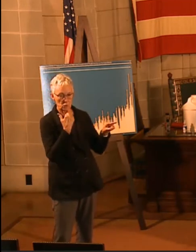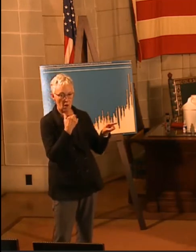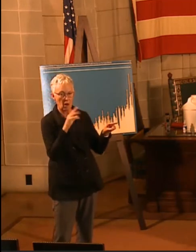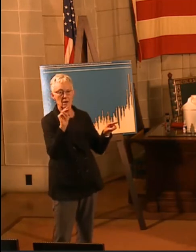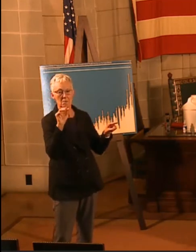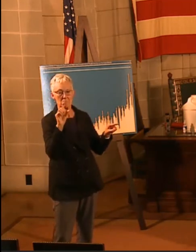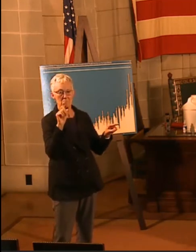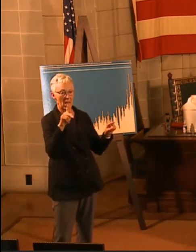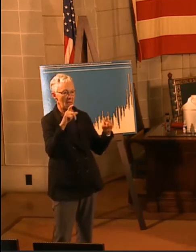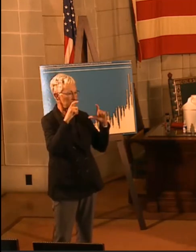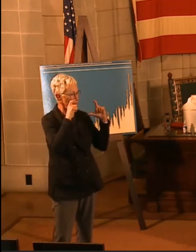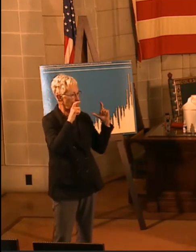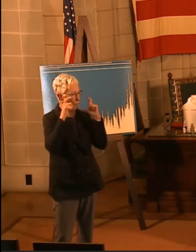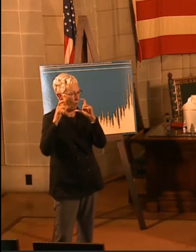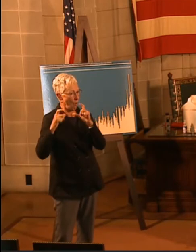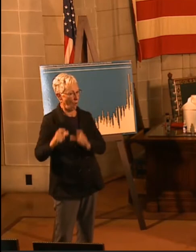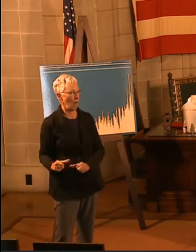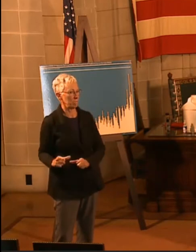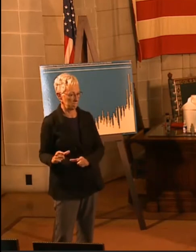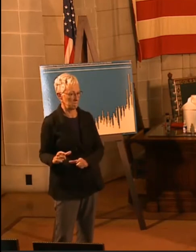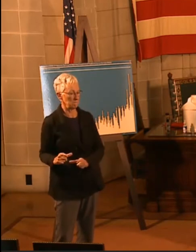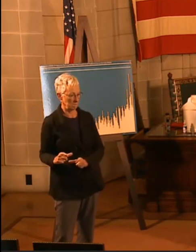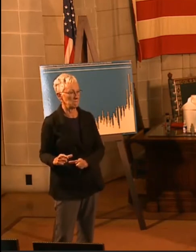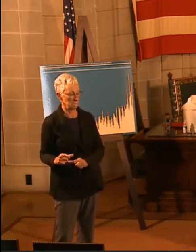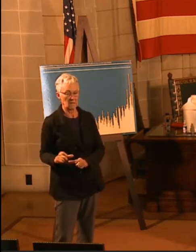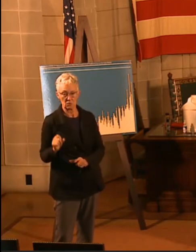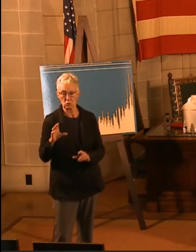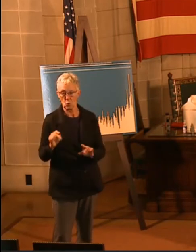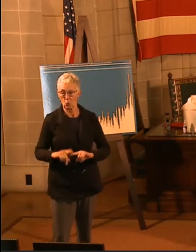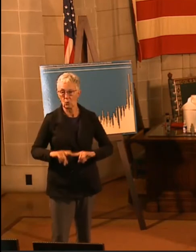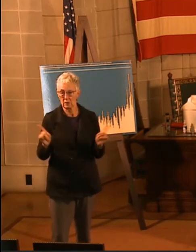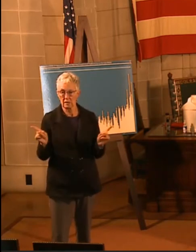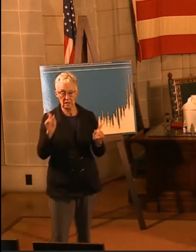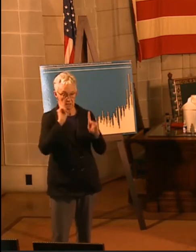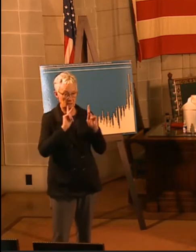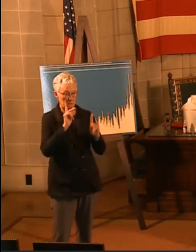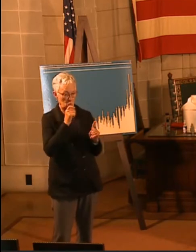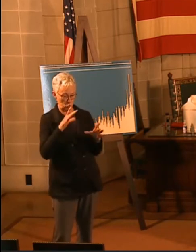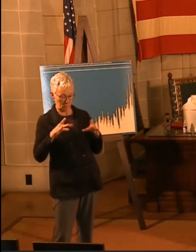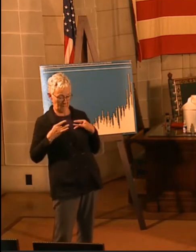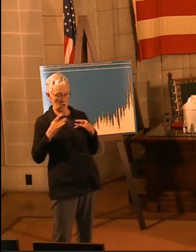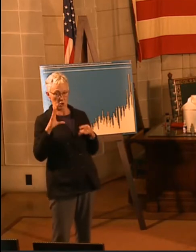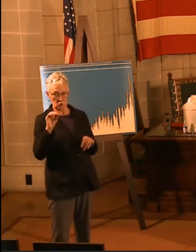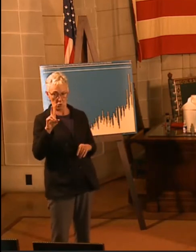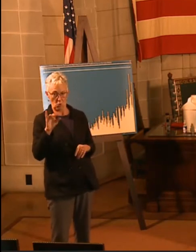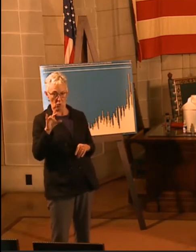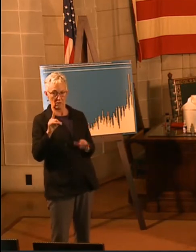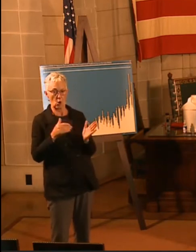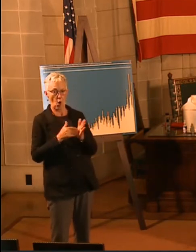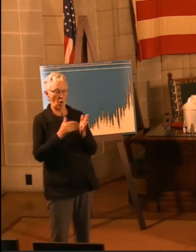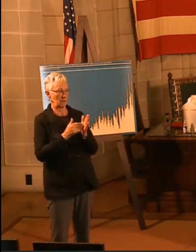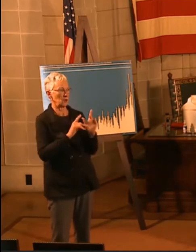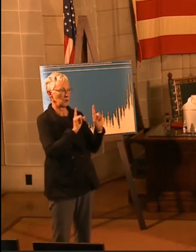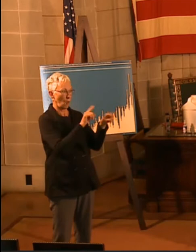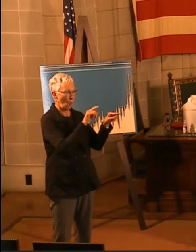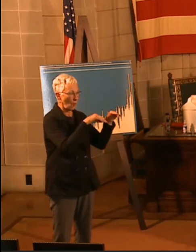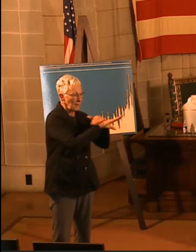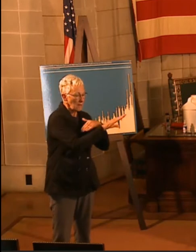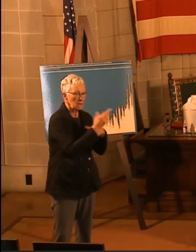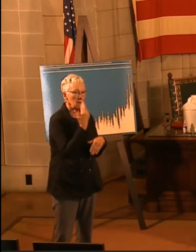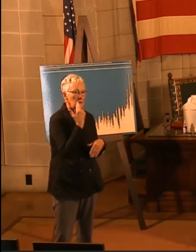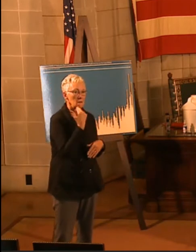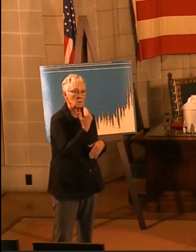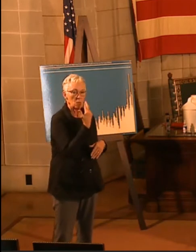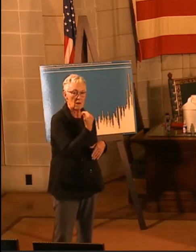difference between the people who got COVID and those who didn't was that people who got COVID frequently went to restaurants and took off their masks